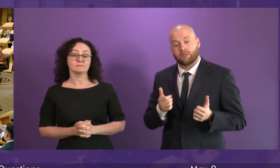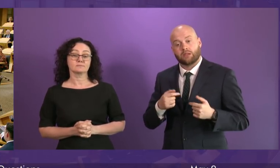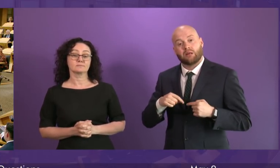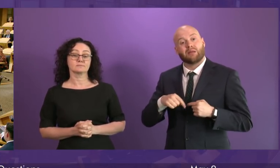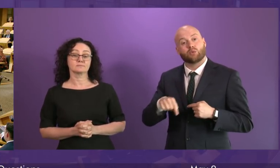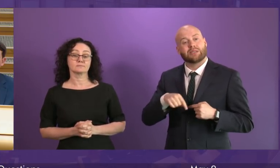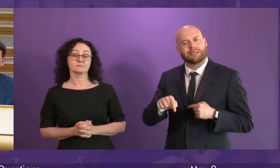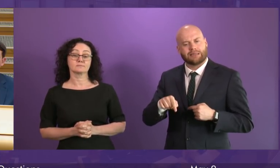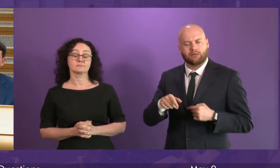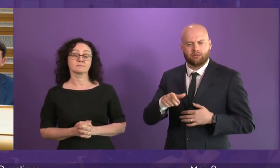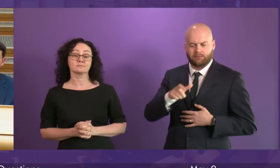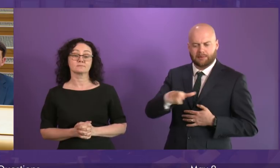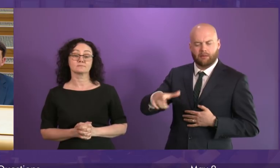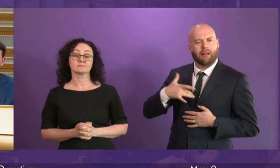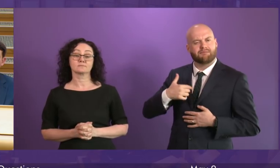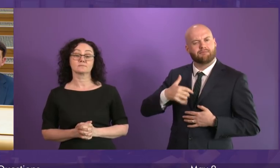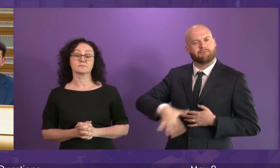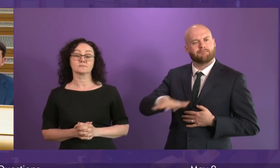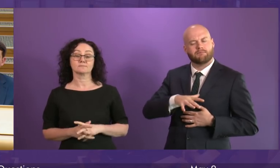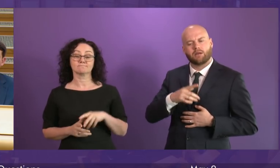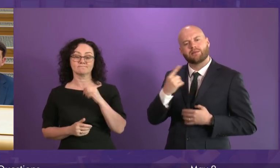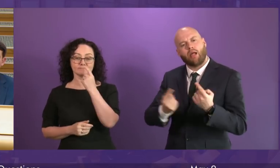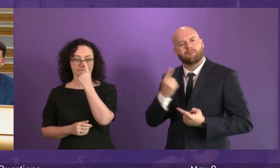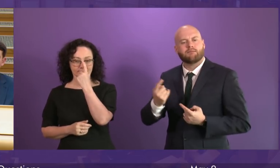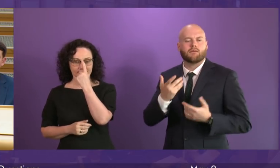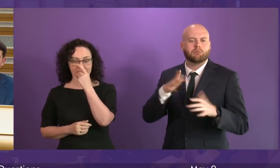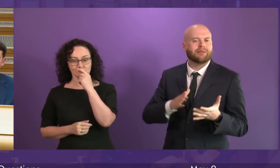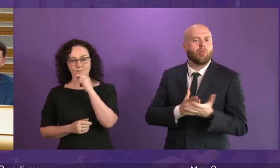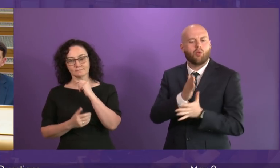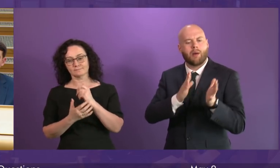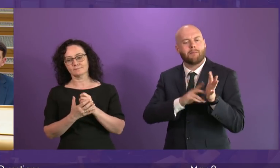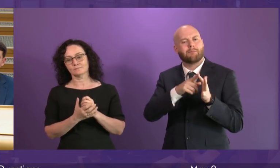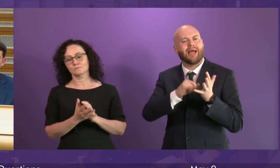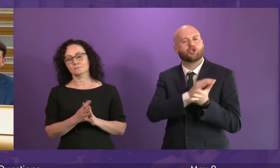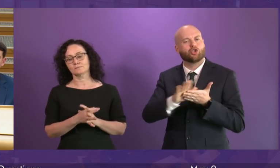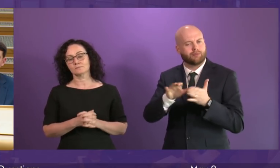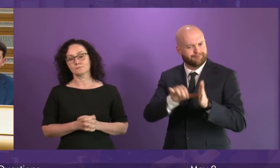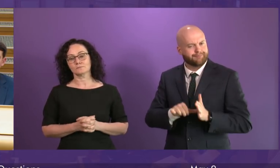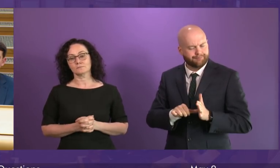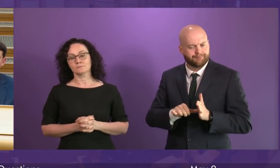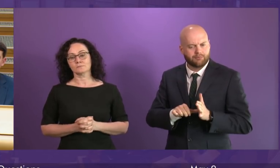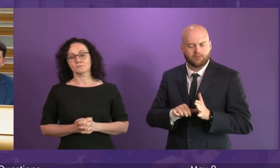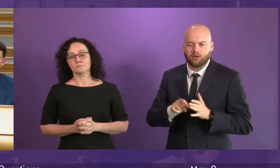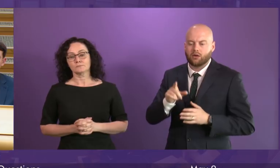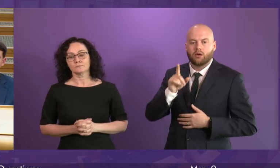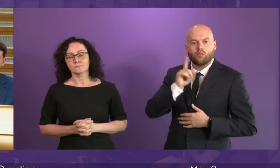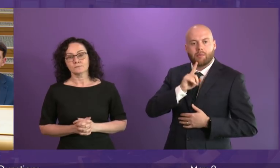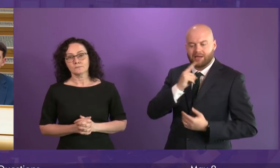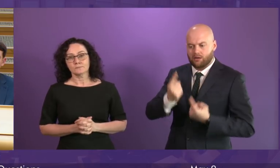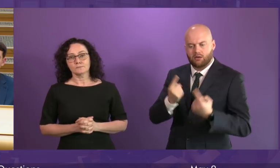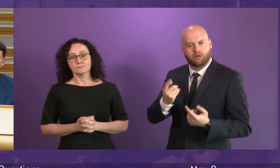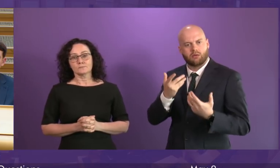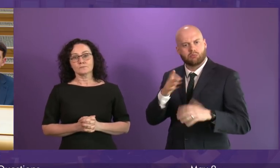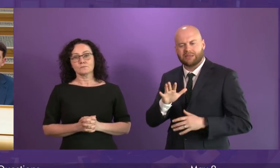by constituents who are victims of mesh but do not want to be named. They have raised with me the issue of women being directed to so-called